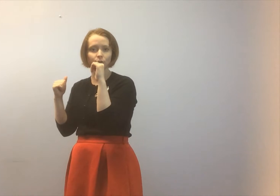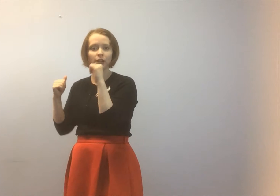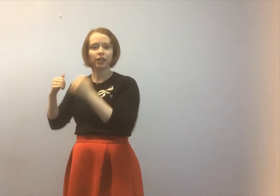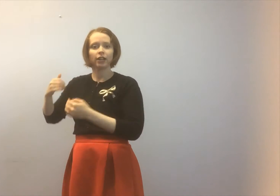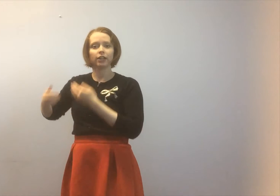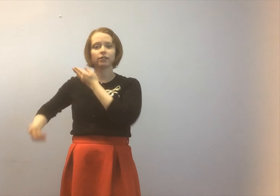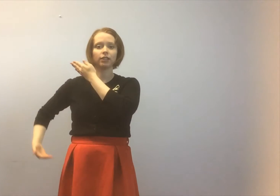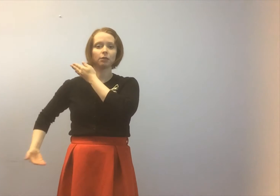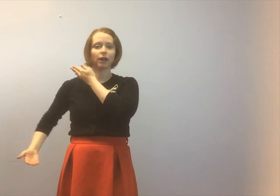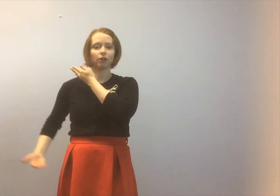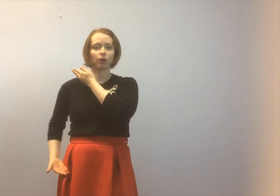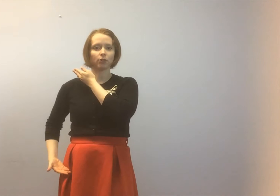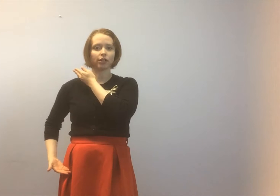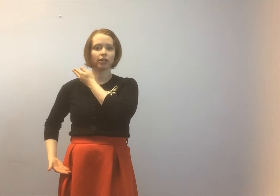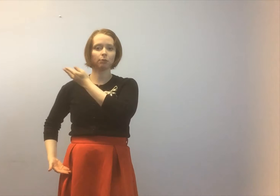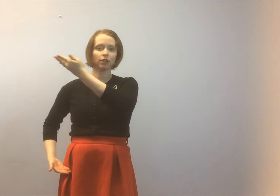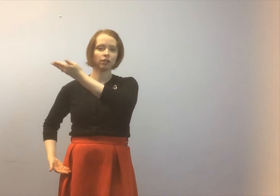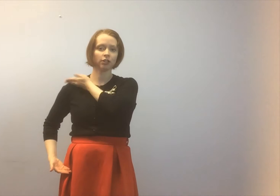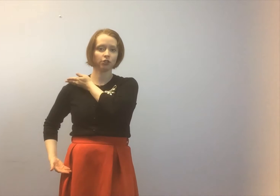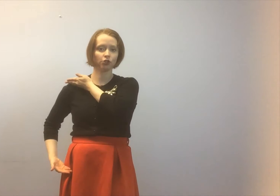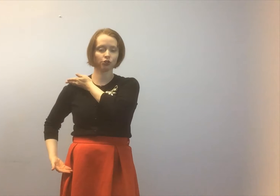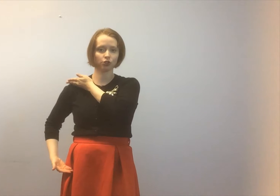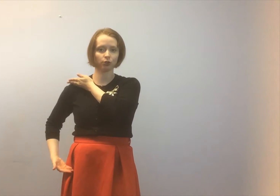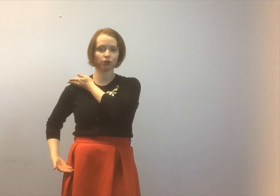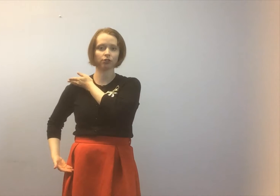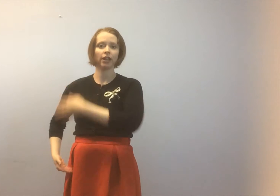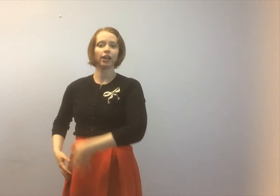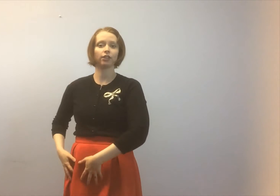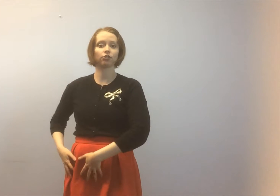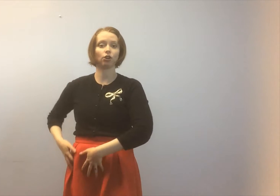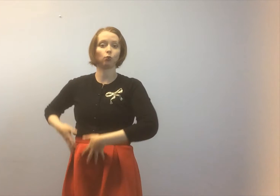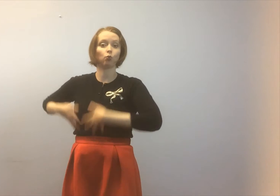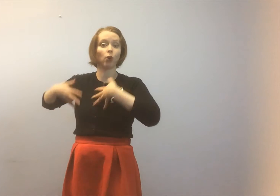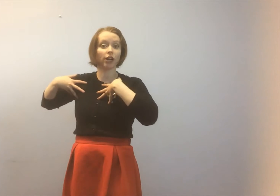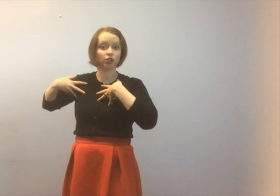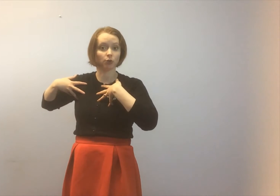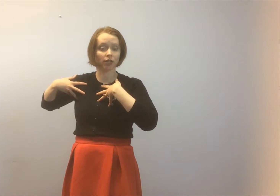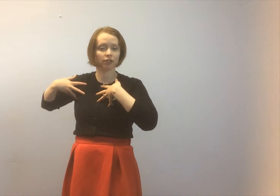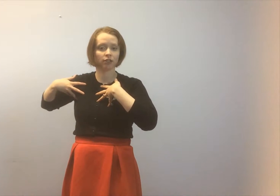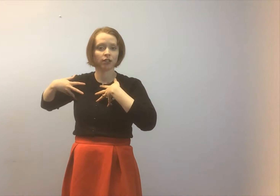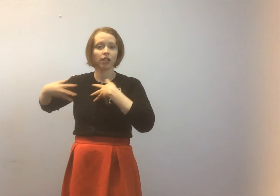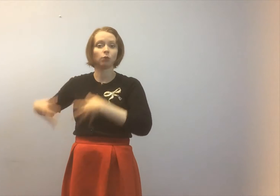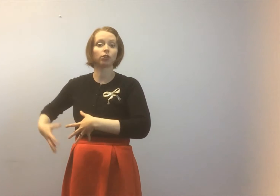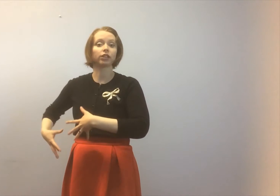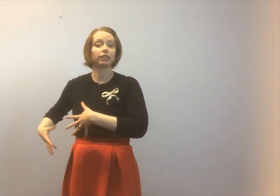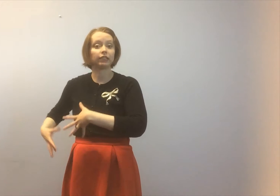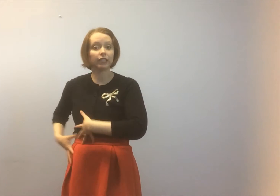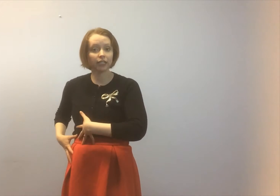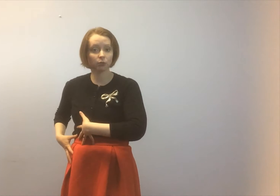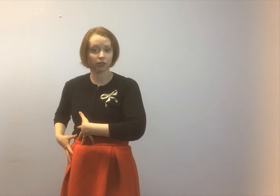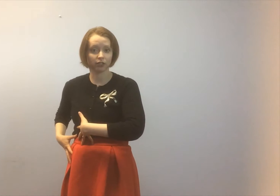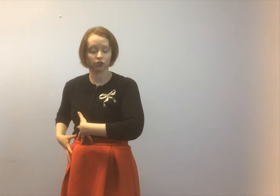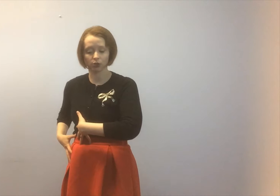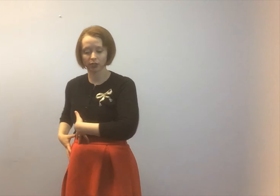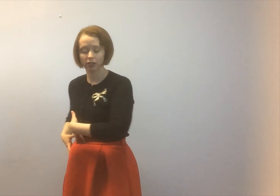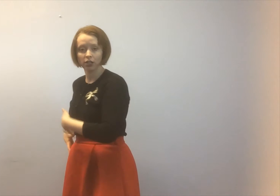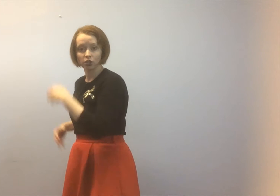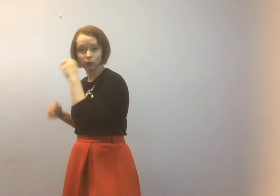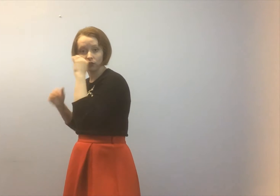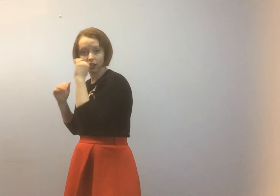is think about from your hip to your shoulder as all one unit and we're gonna lead with this unit we've got